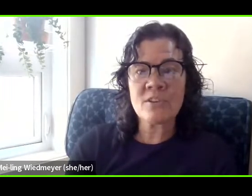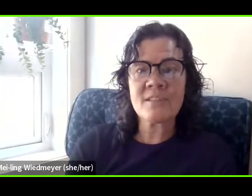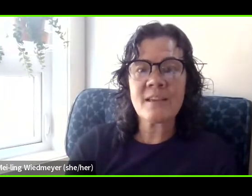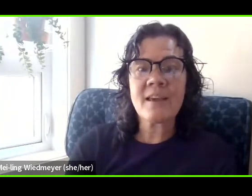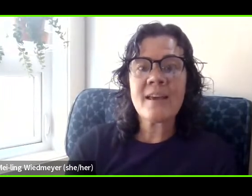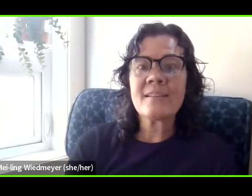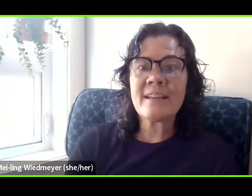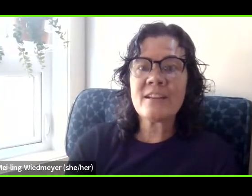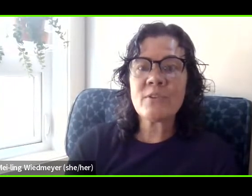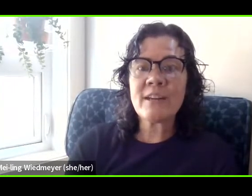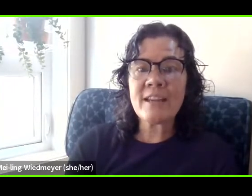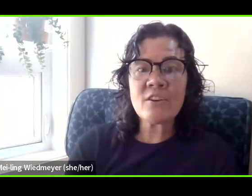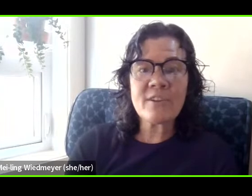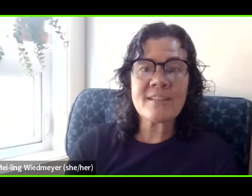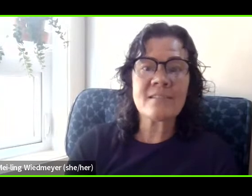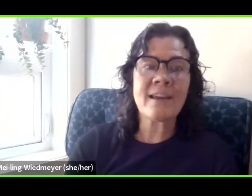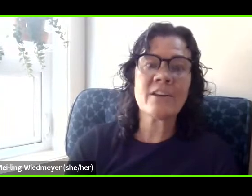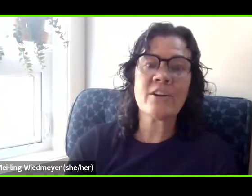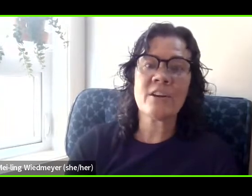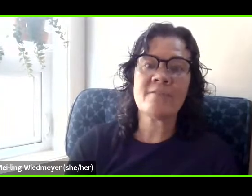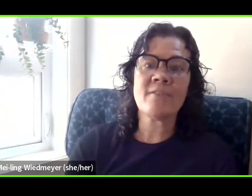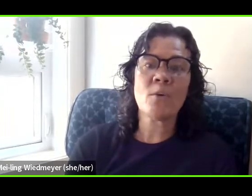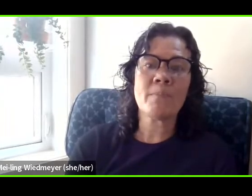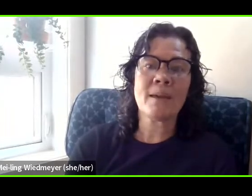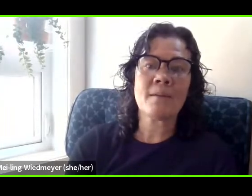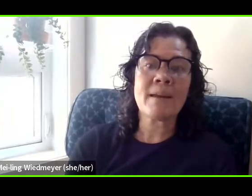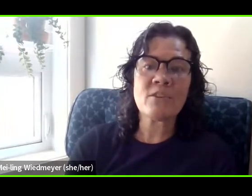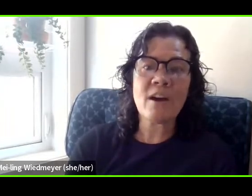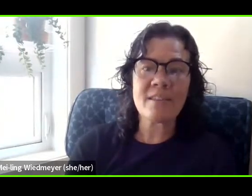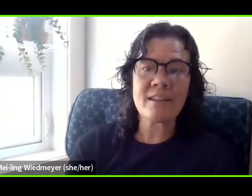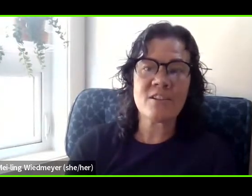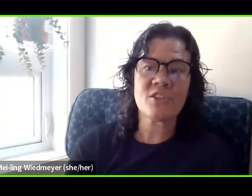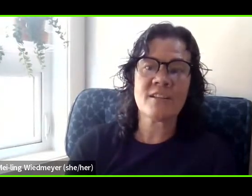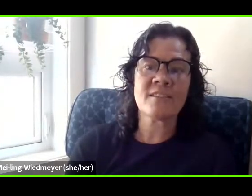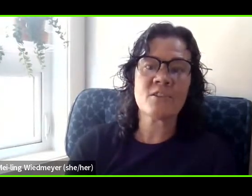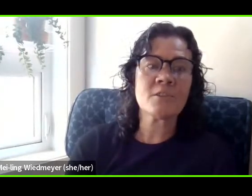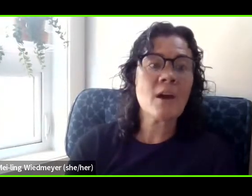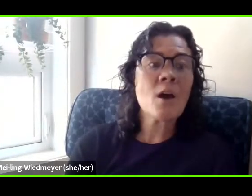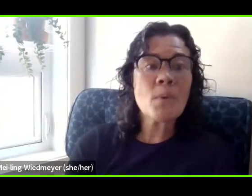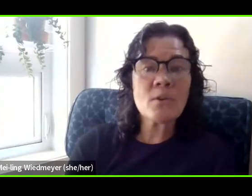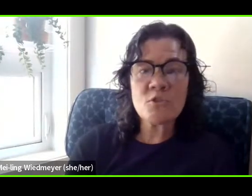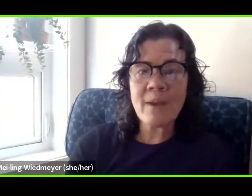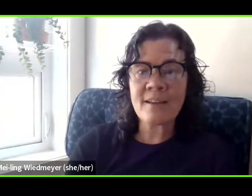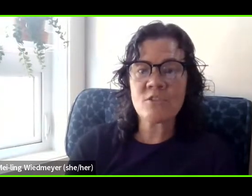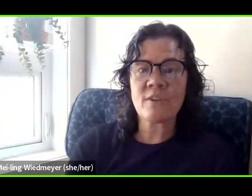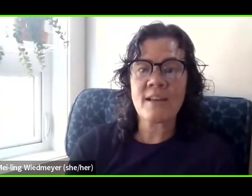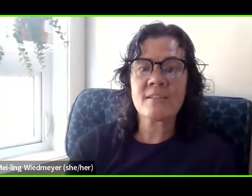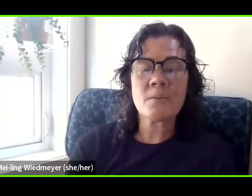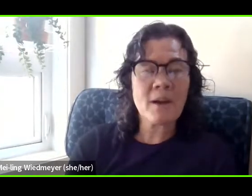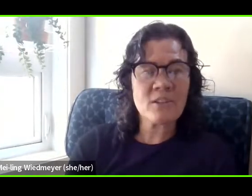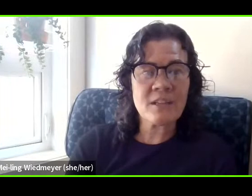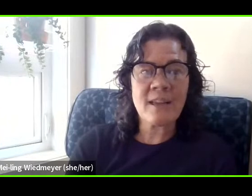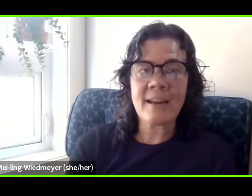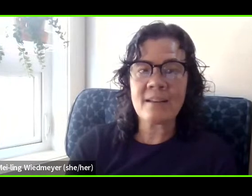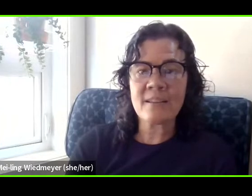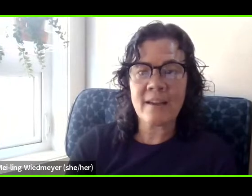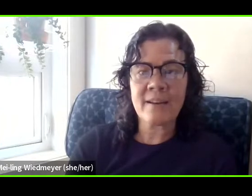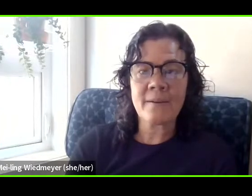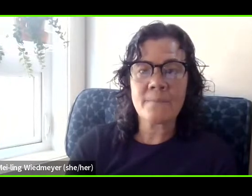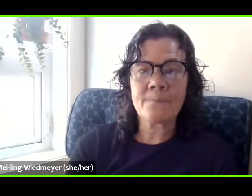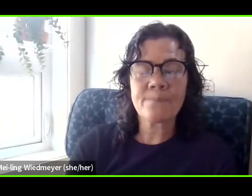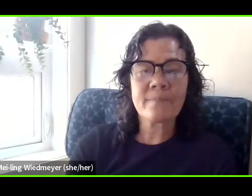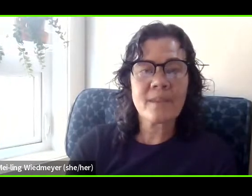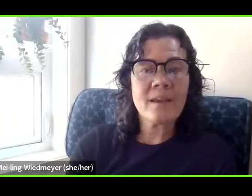exposures, leading to an increased likelihood of developing mental health conditions such as post-traumatic stress, depression, and